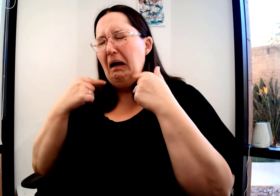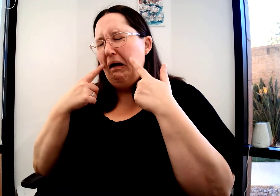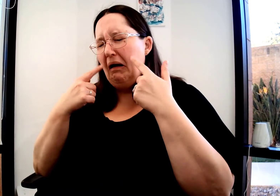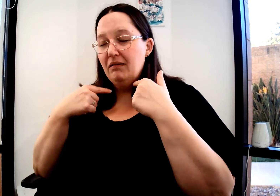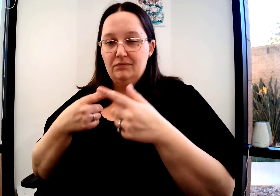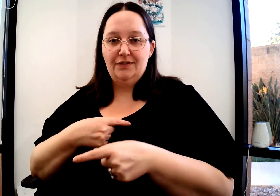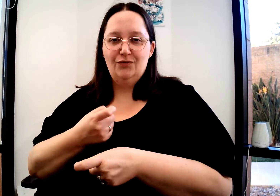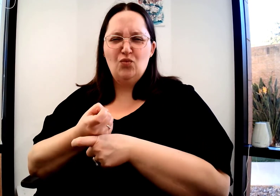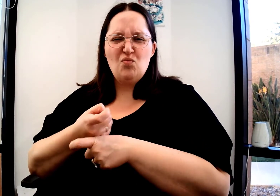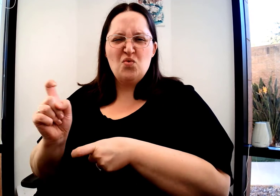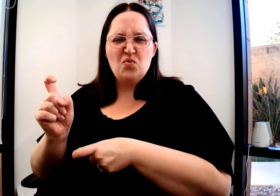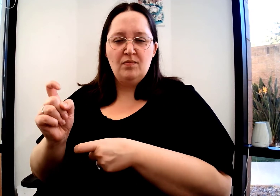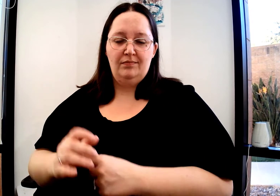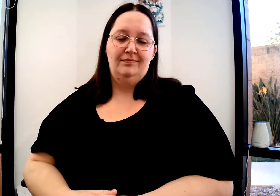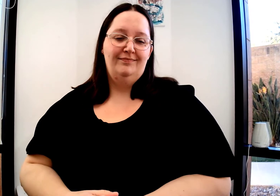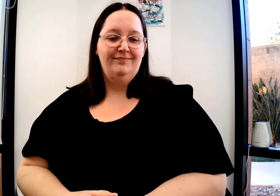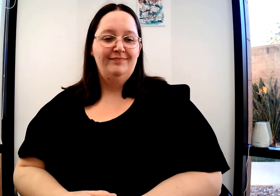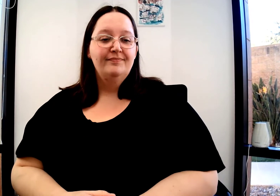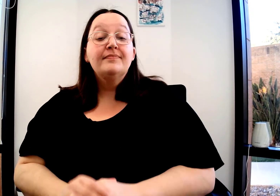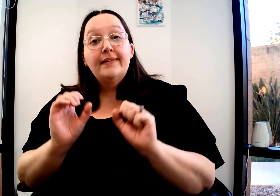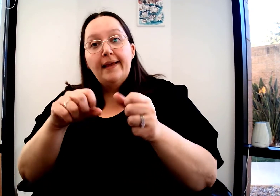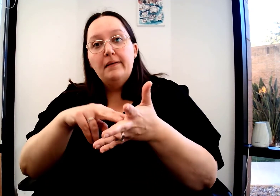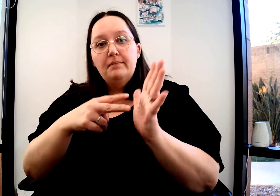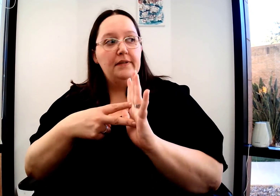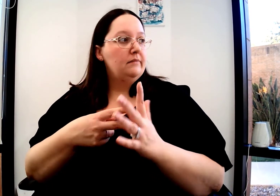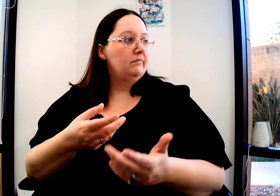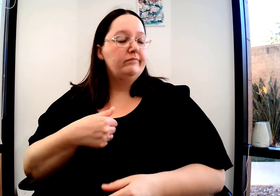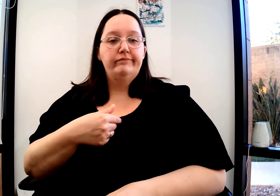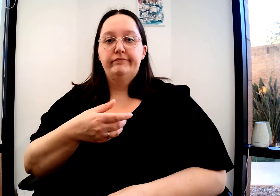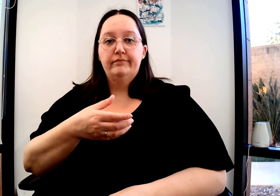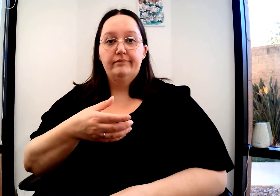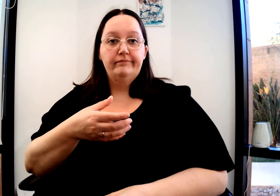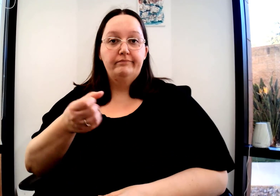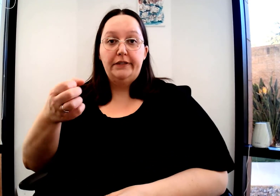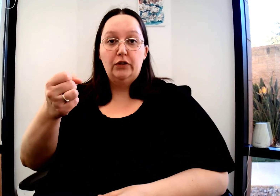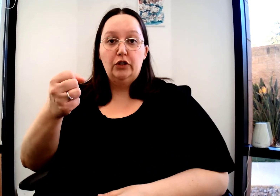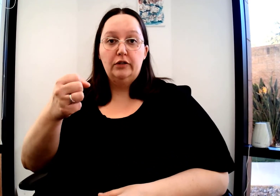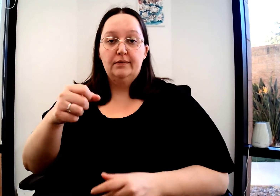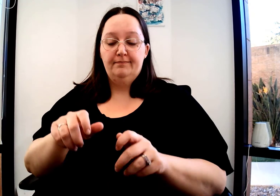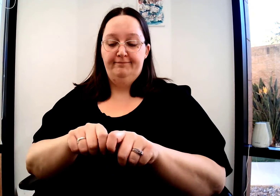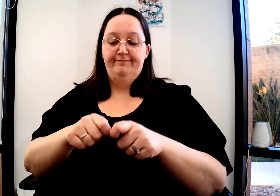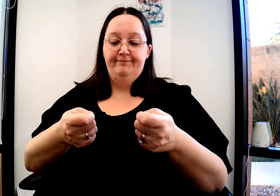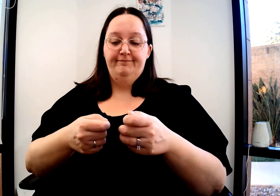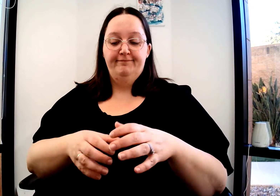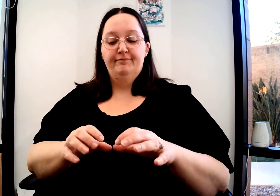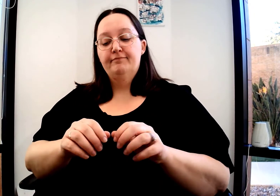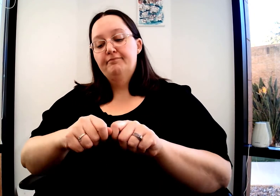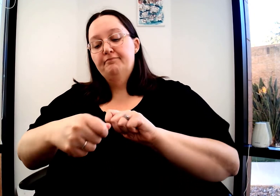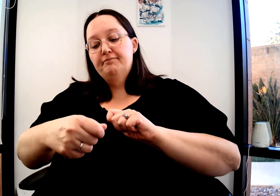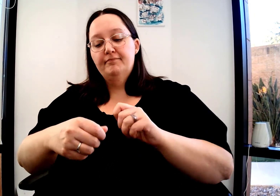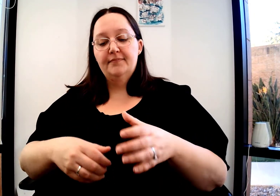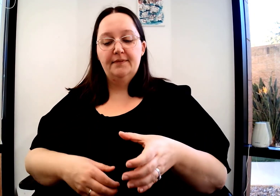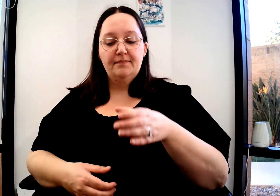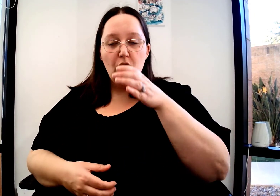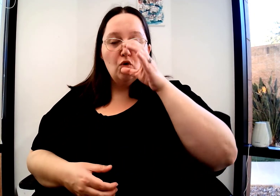You ruined my party. It's ruined. It can also mean spoiled, as in milk, for example. I open the milk.